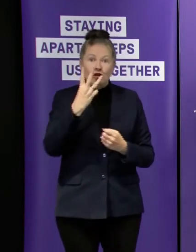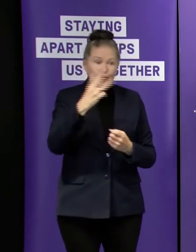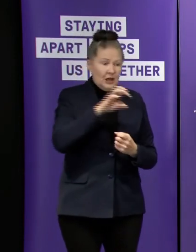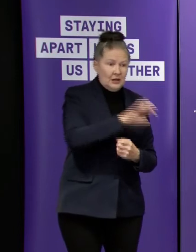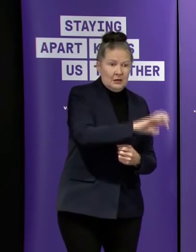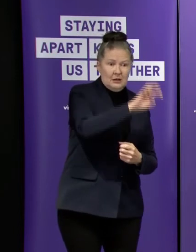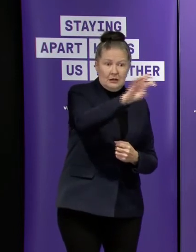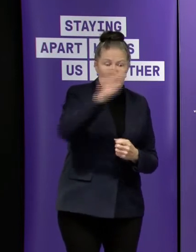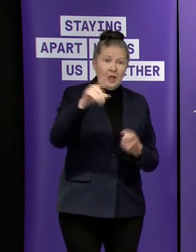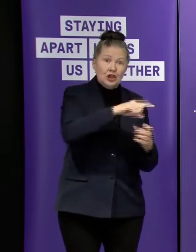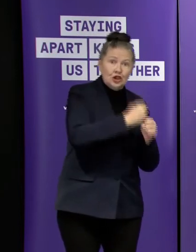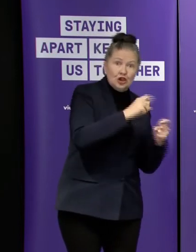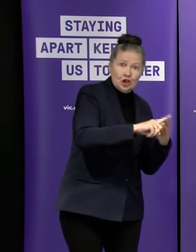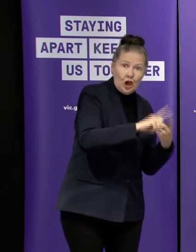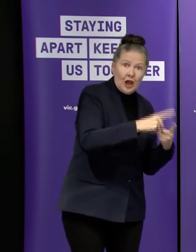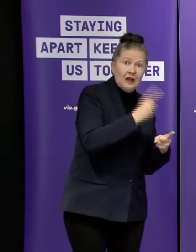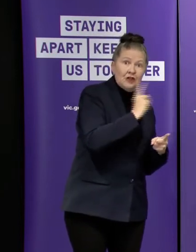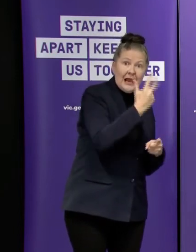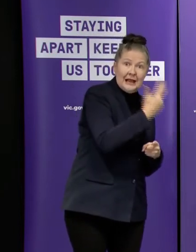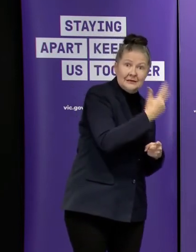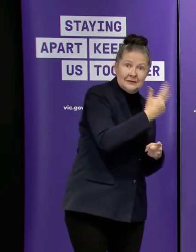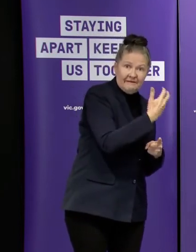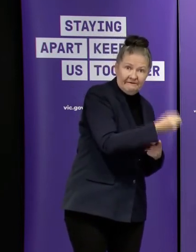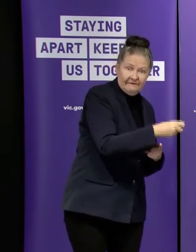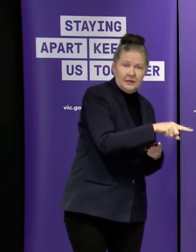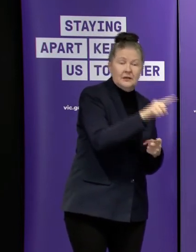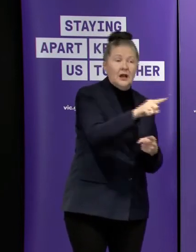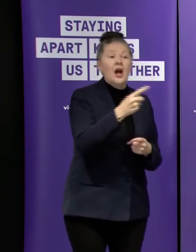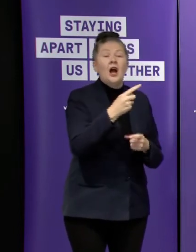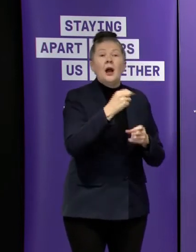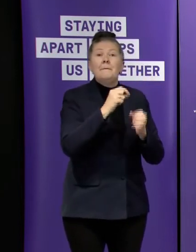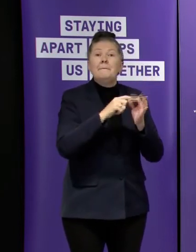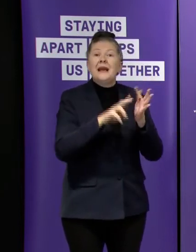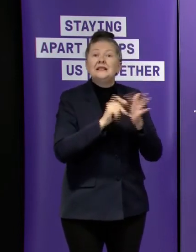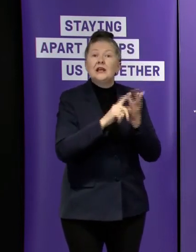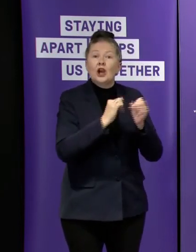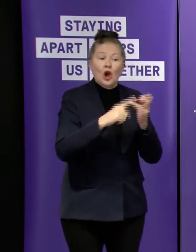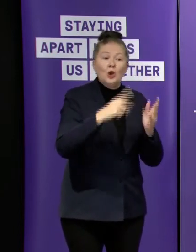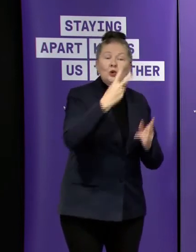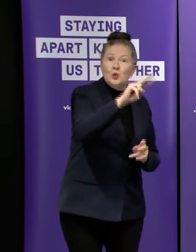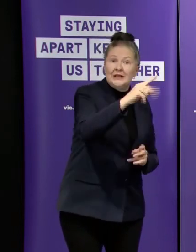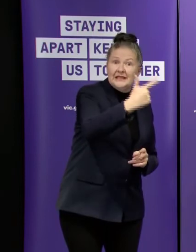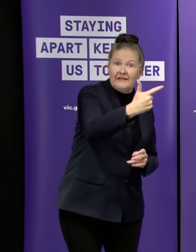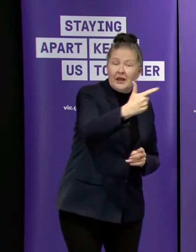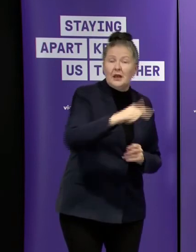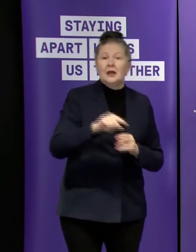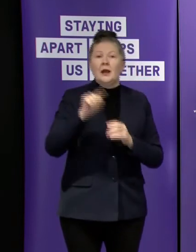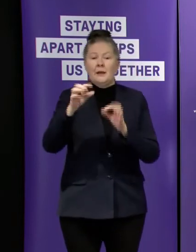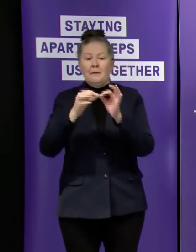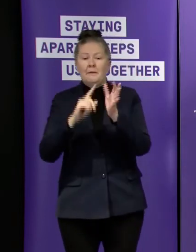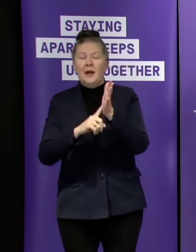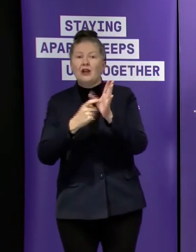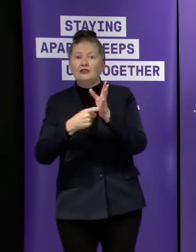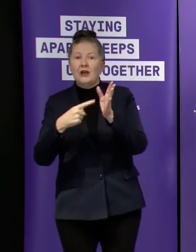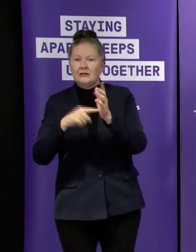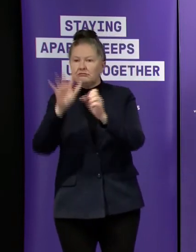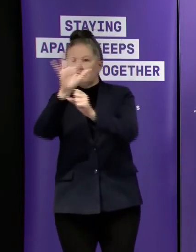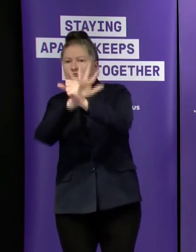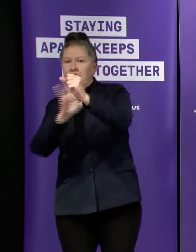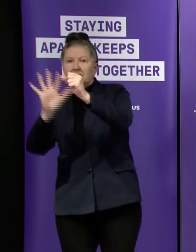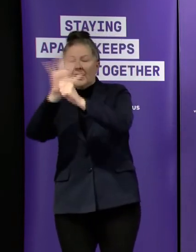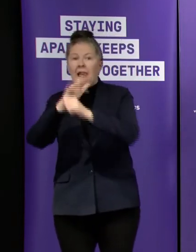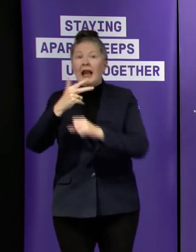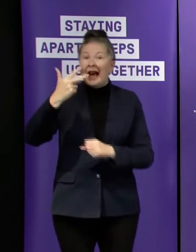greater geelong 118 active cases greater bendigo 27 active cases ballarat and surrounds